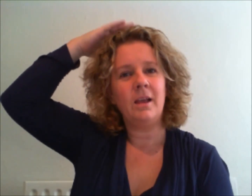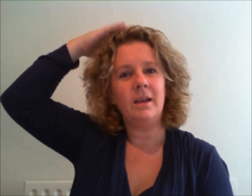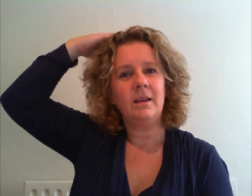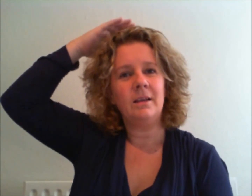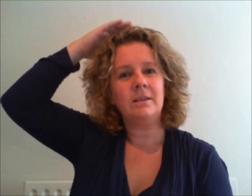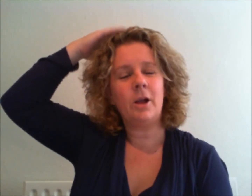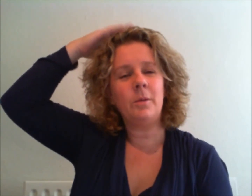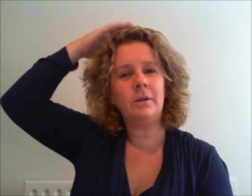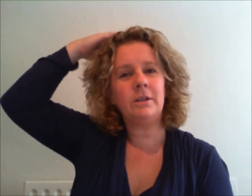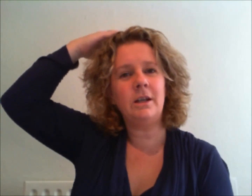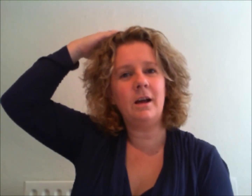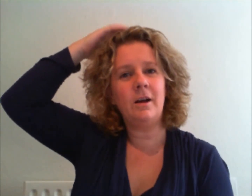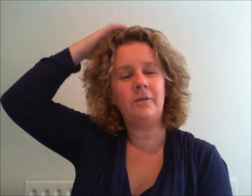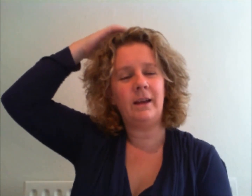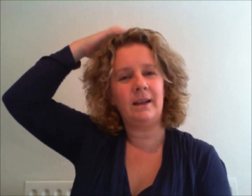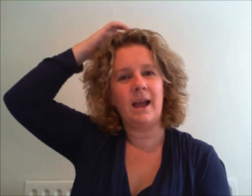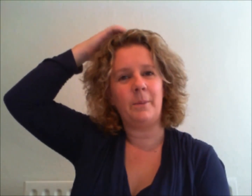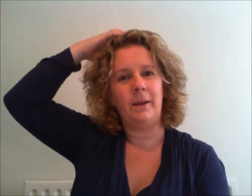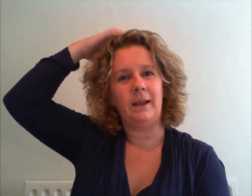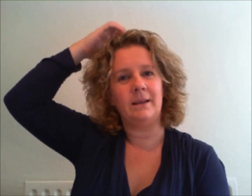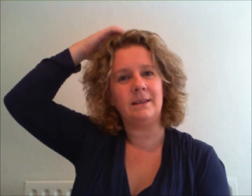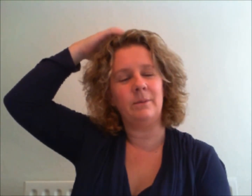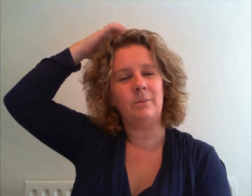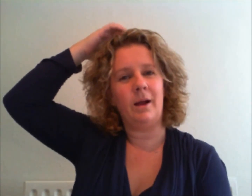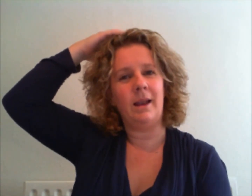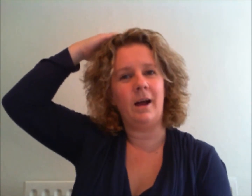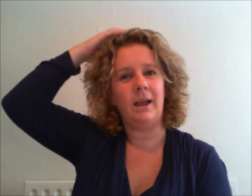so much love and happiness in my life